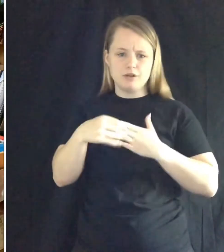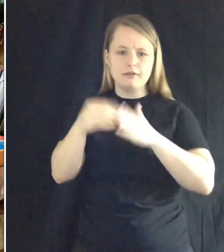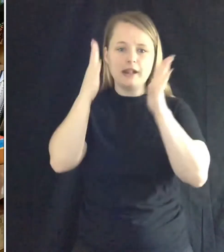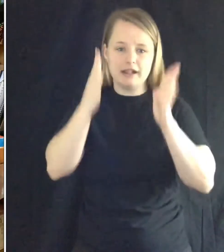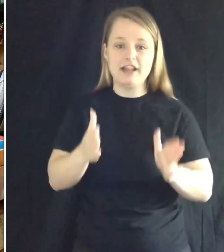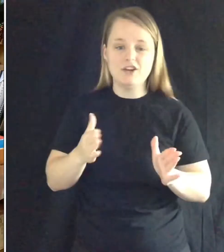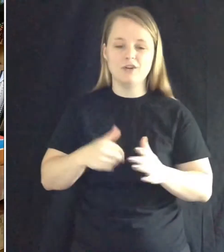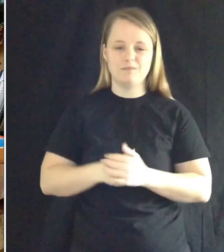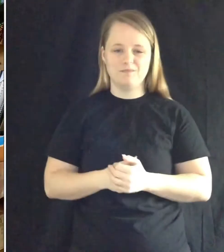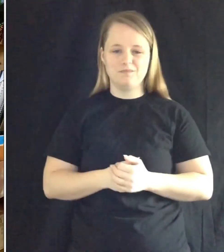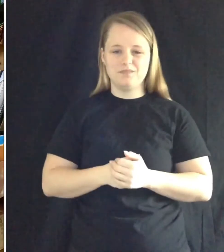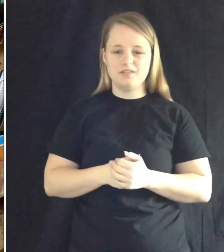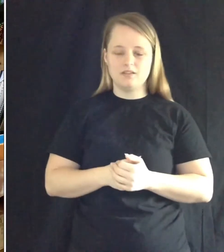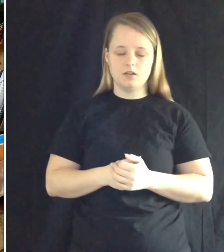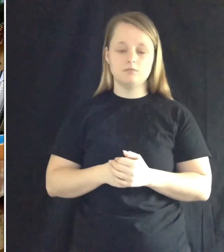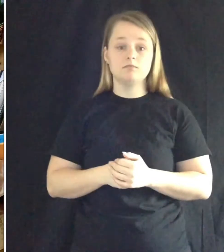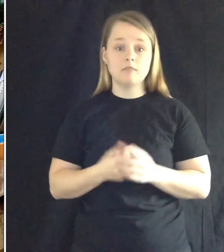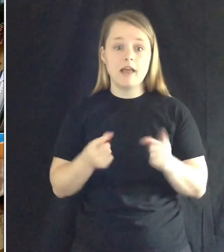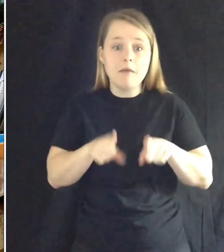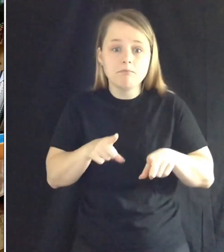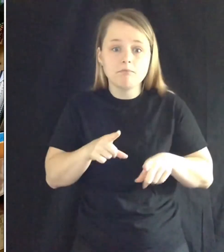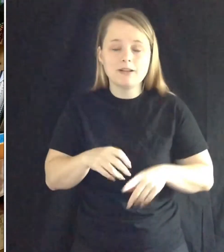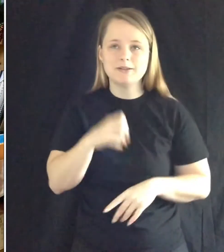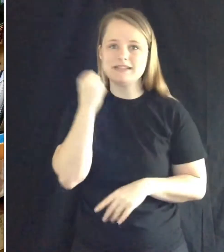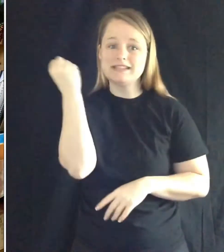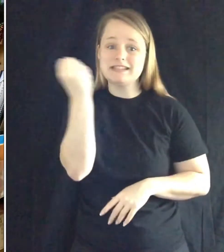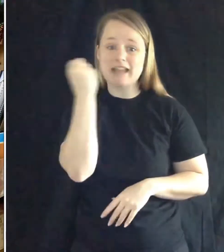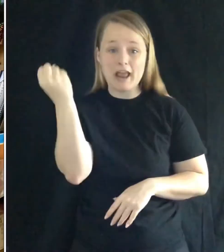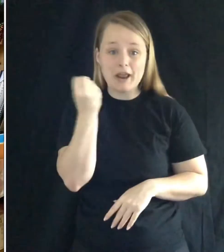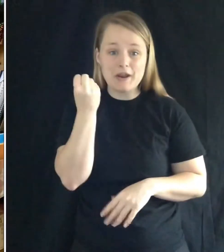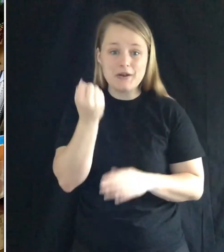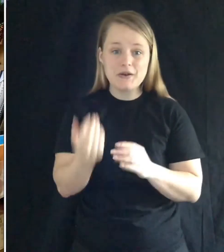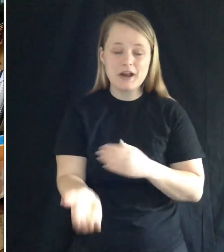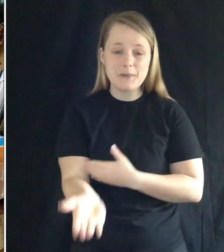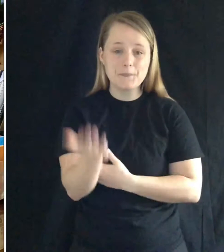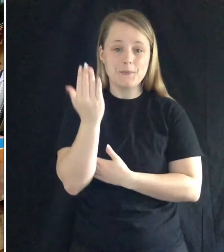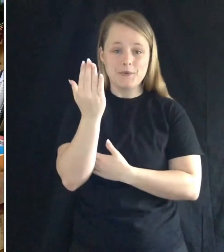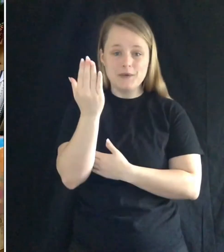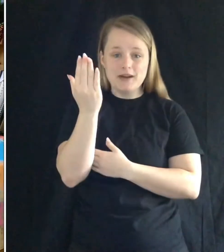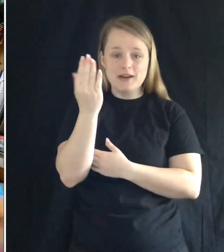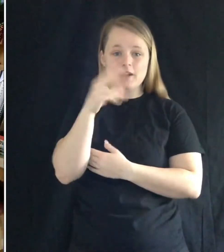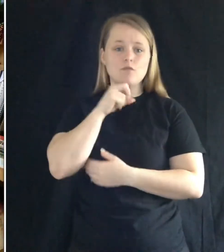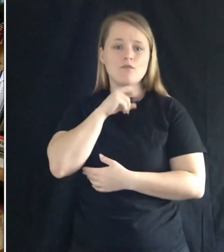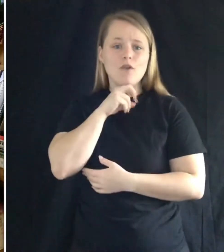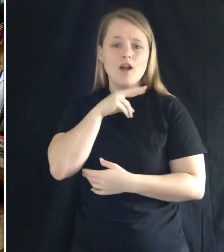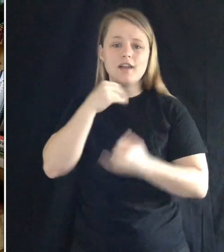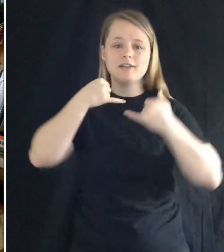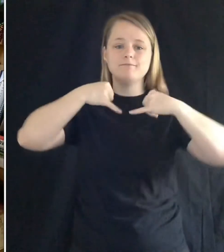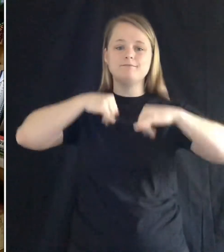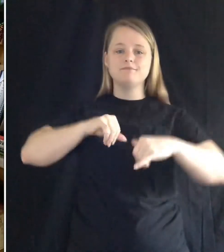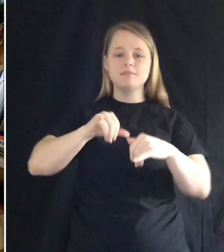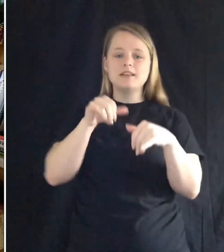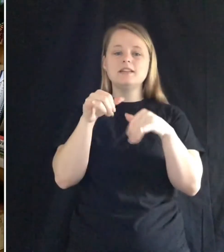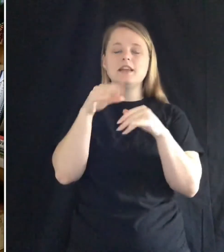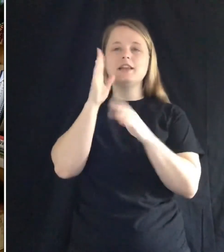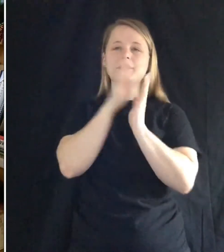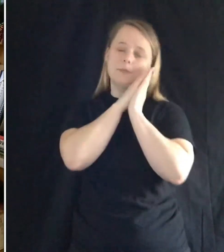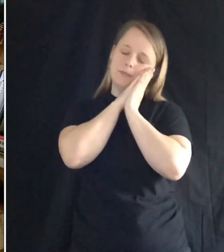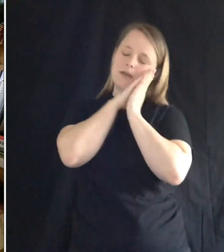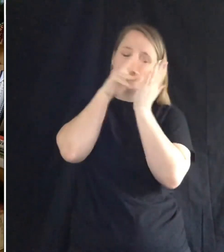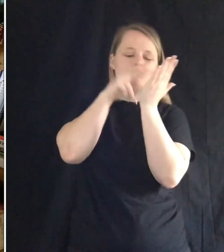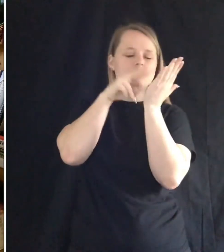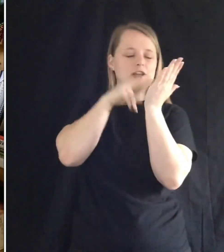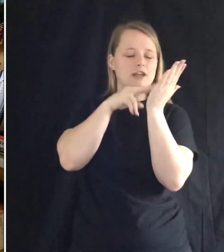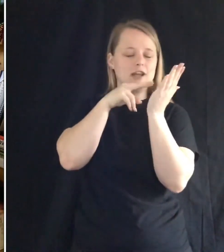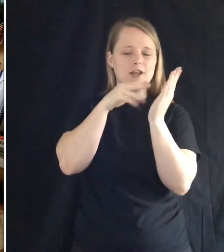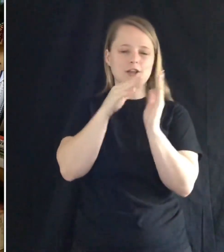It was Saturday morning and Froggy stayed in bed to read his favorite book. It was about Superfrog.